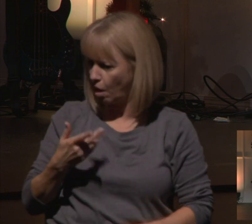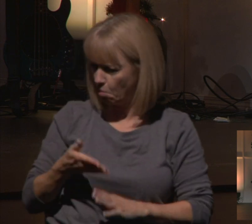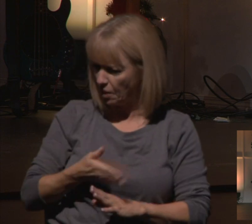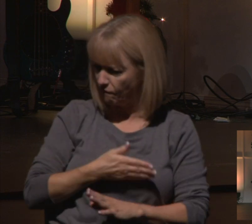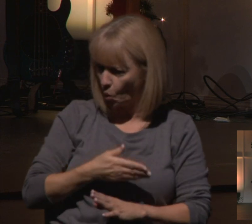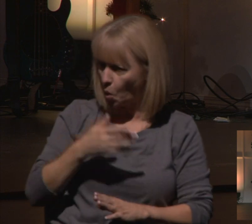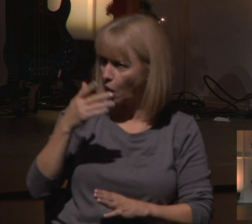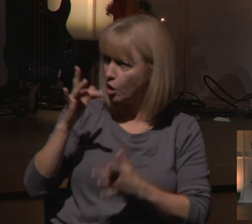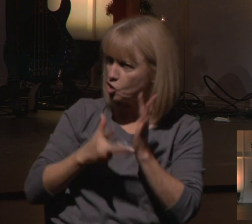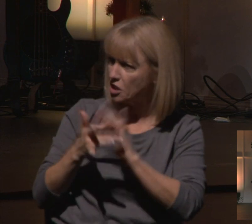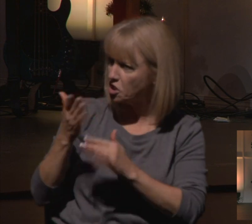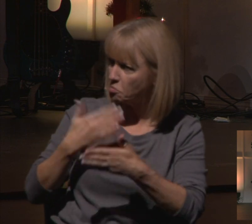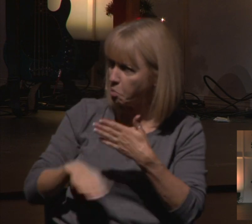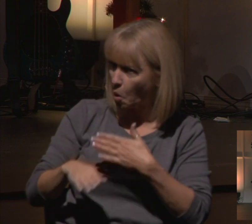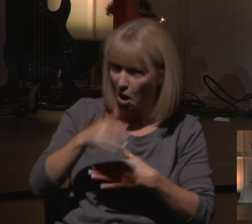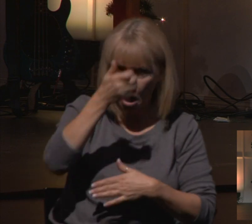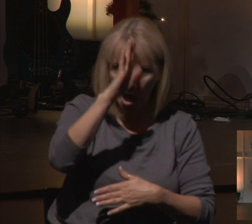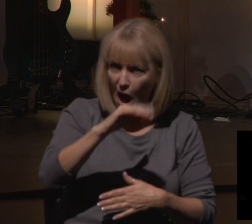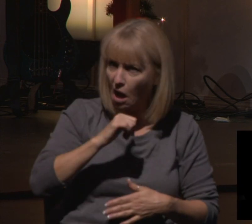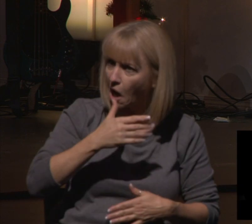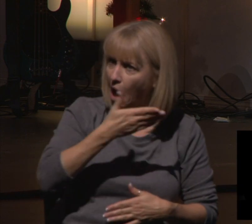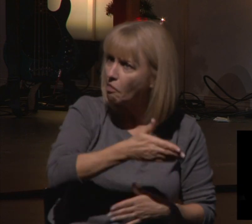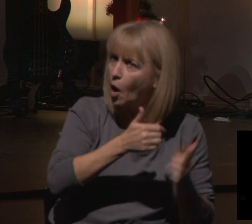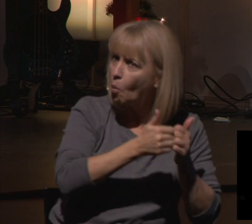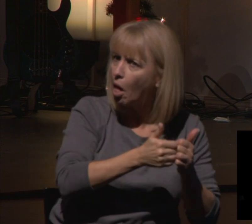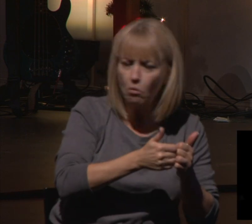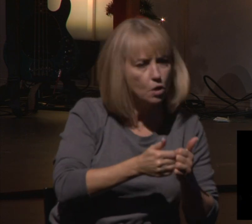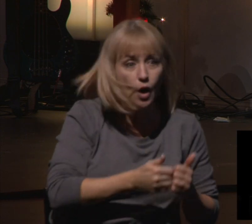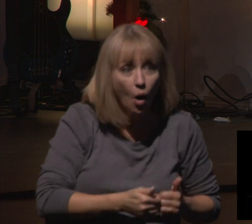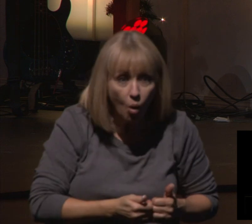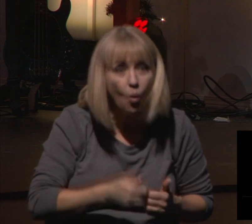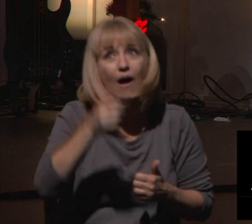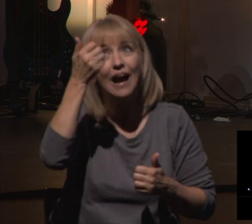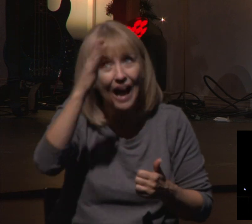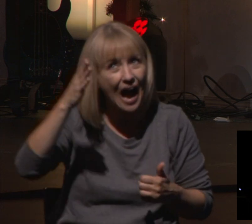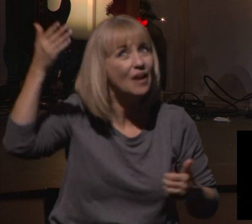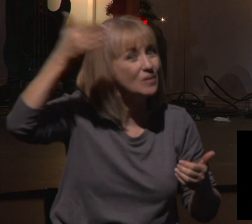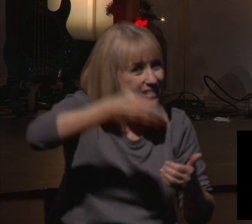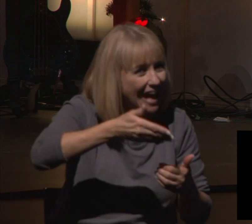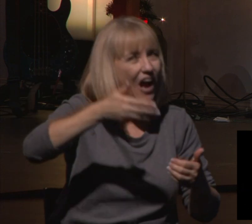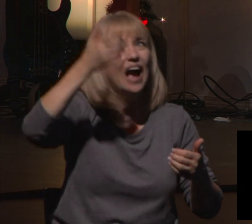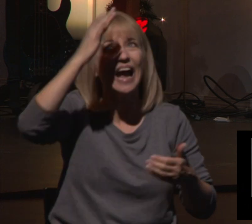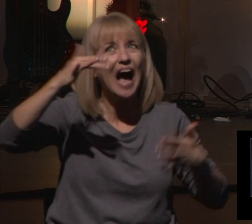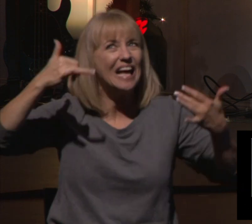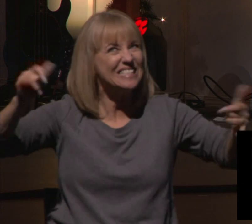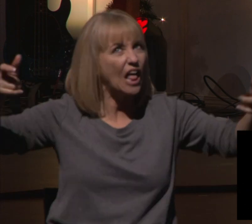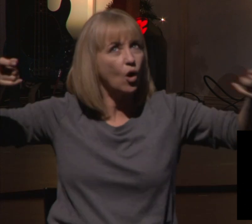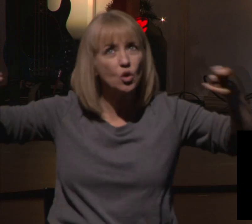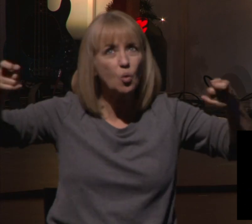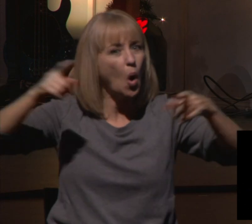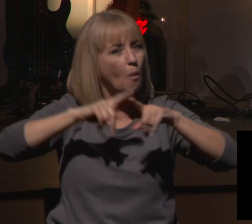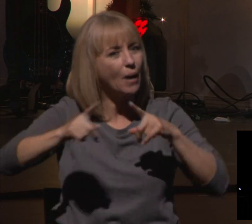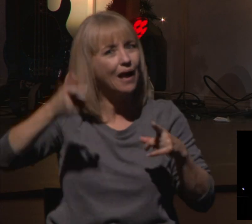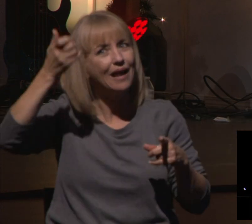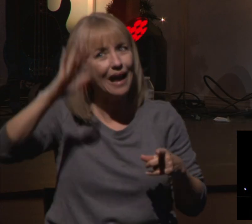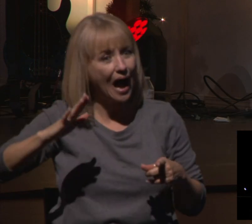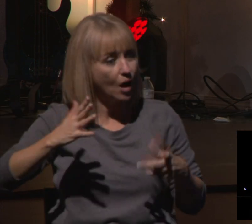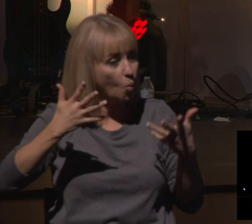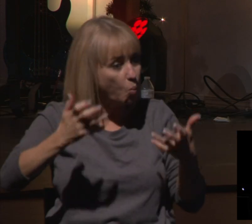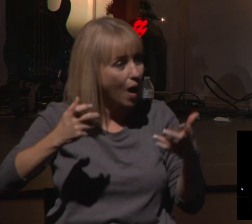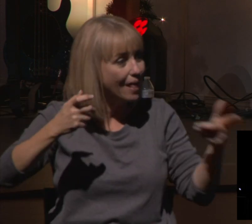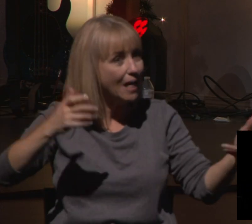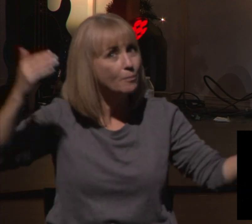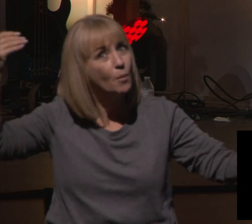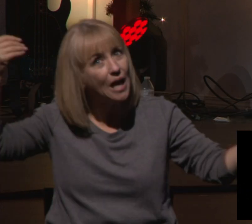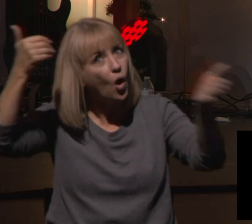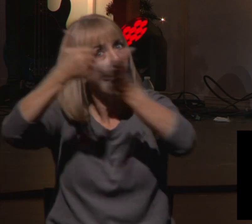separate himself from Israel? No, God was still in place. He was still over all things. But he says, God's desire is to be